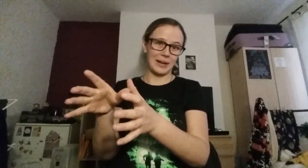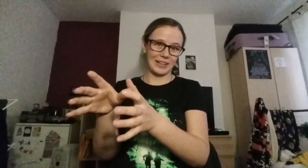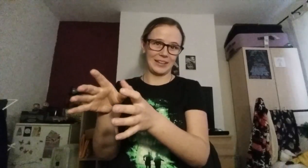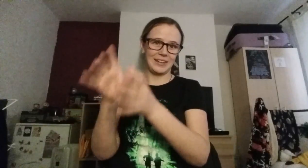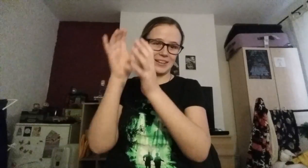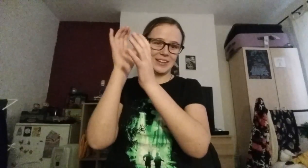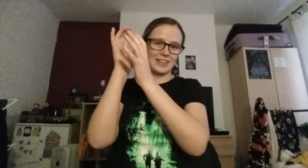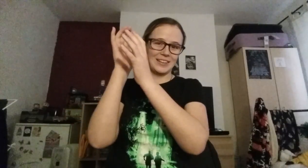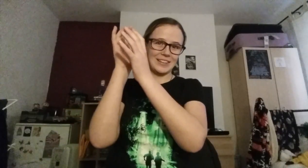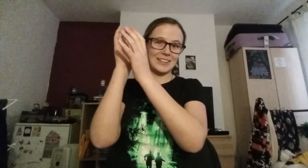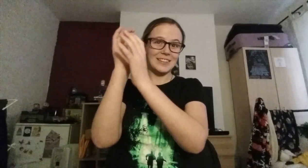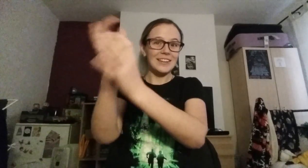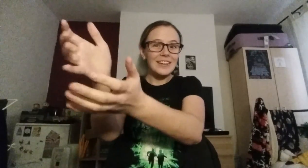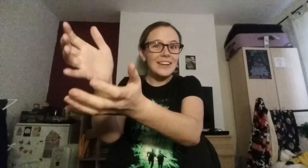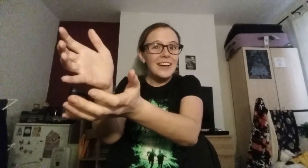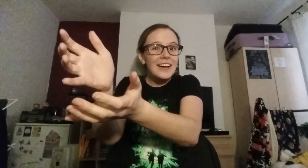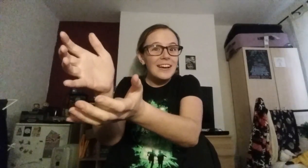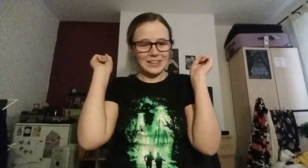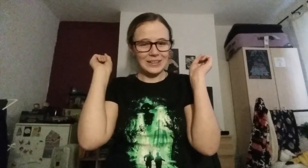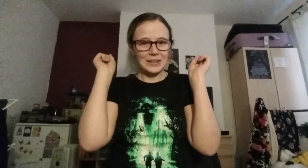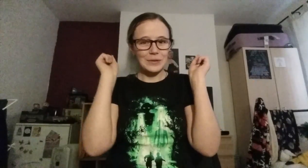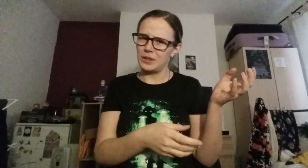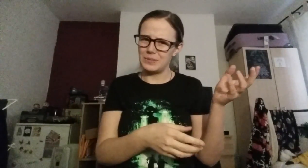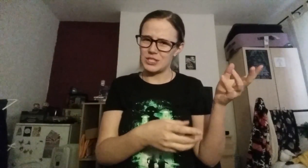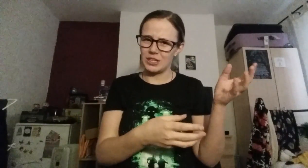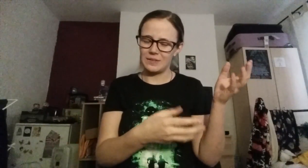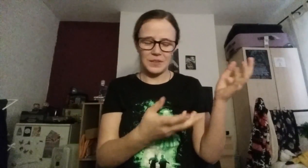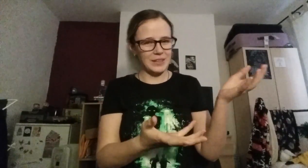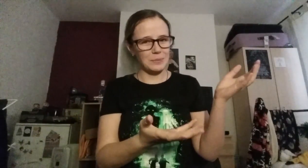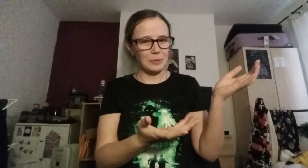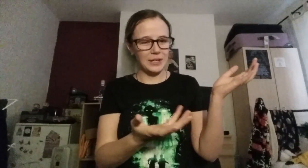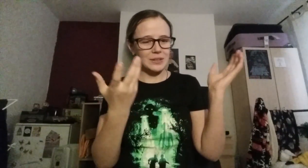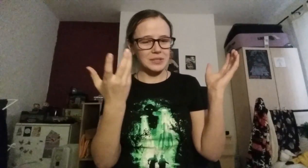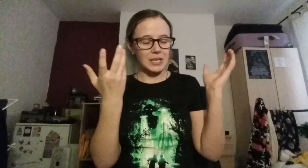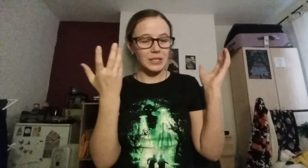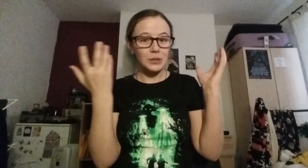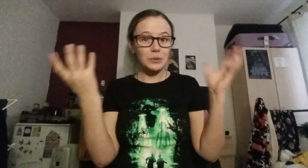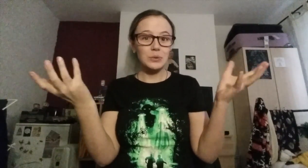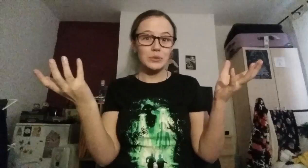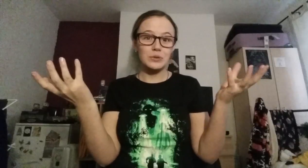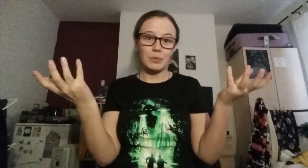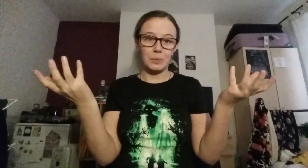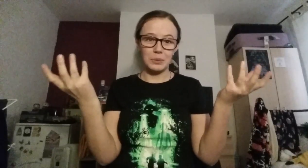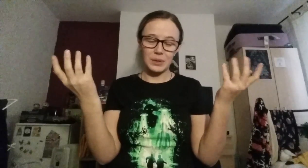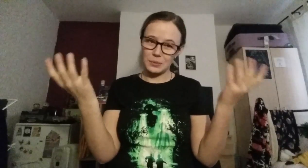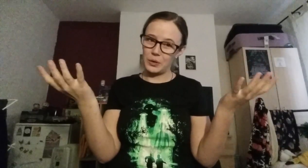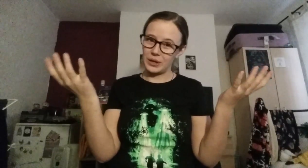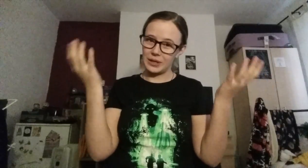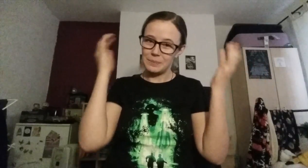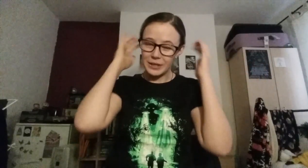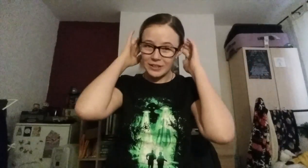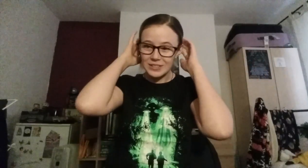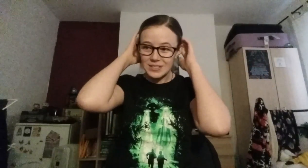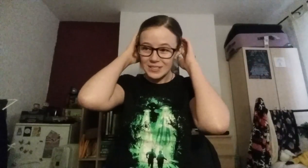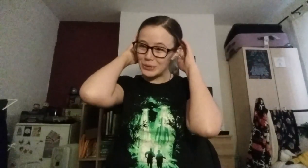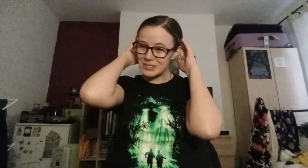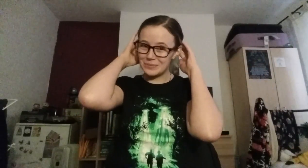money. How cool is that? In Flint, Michigan, at the moment, there is a huge problem with the water because awesome